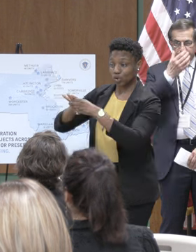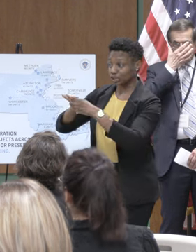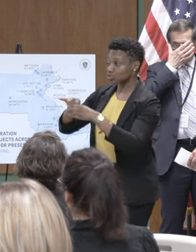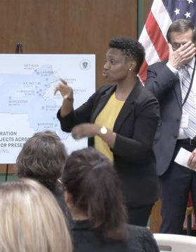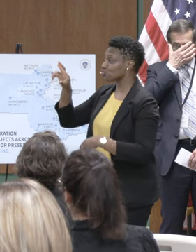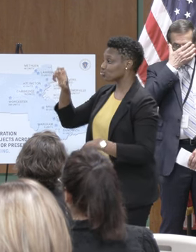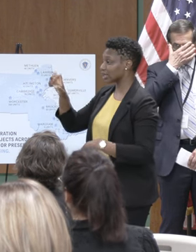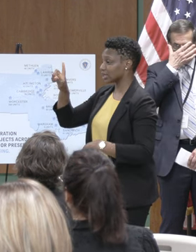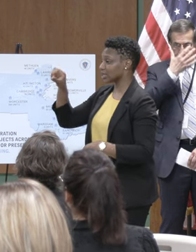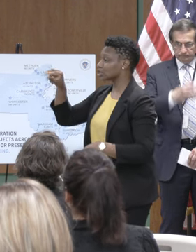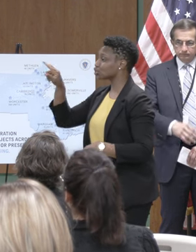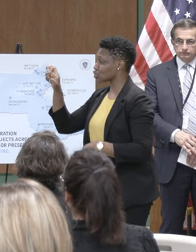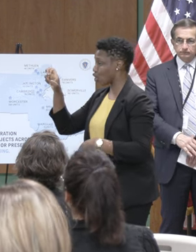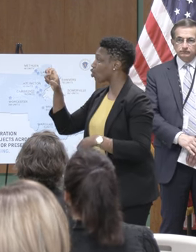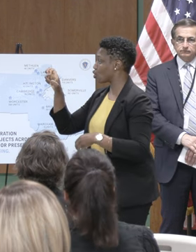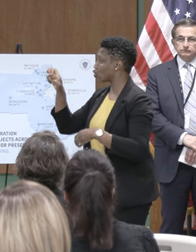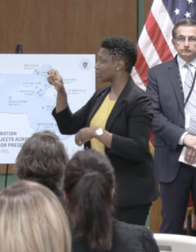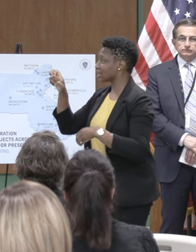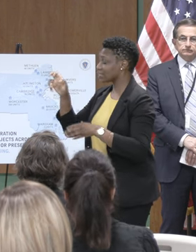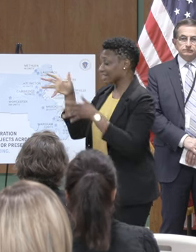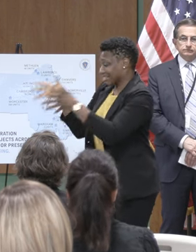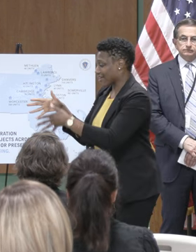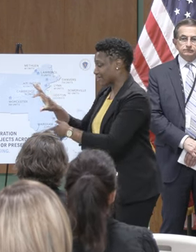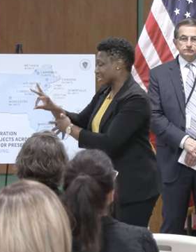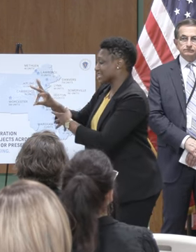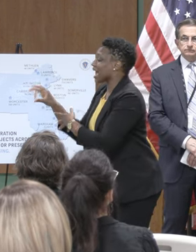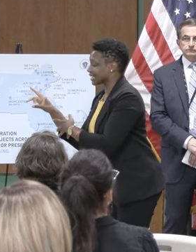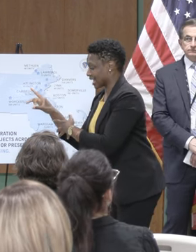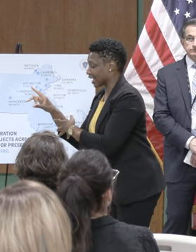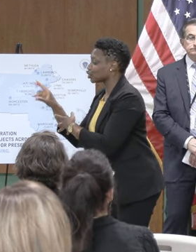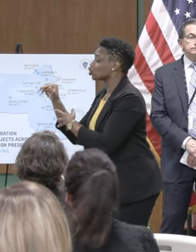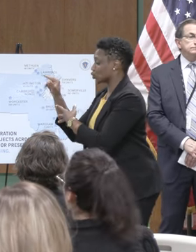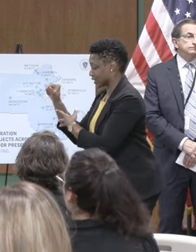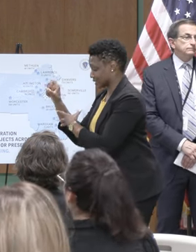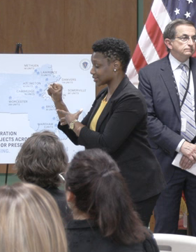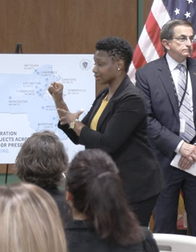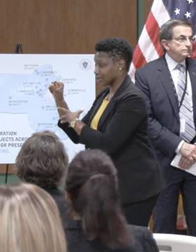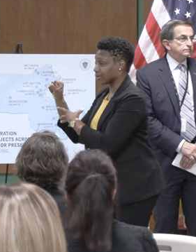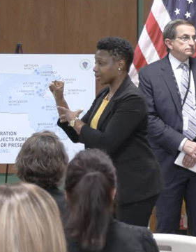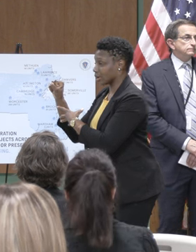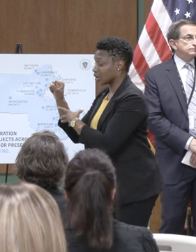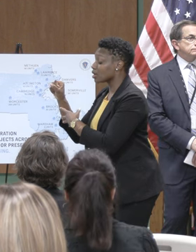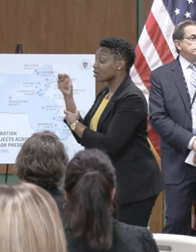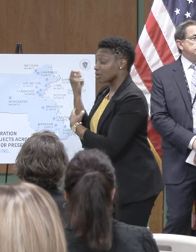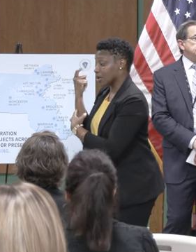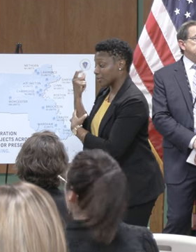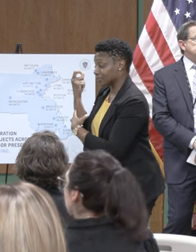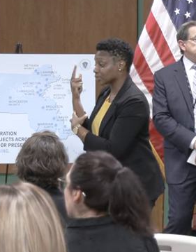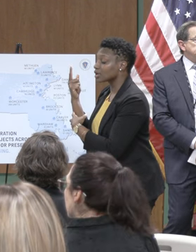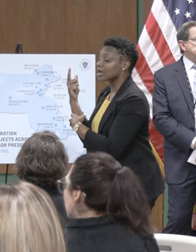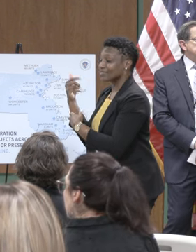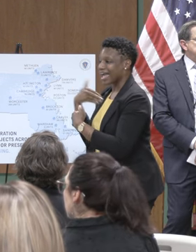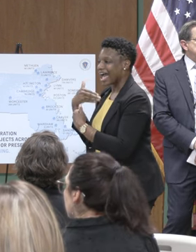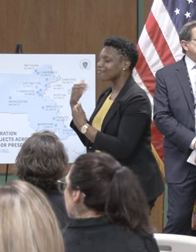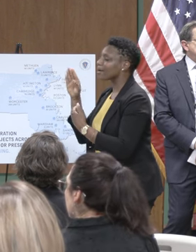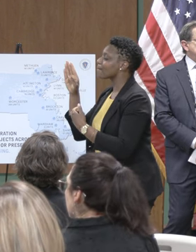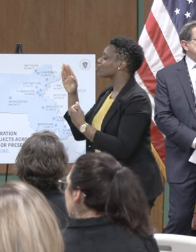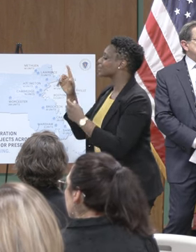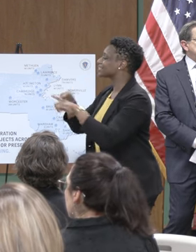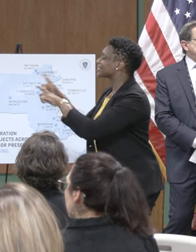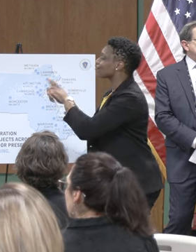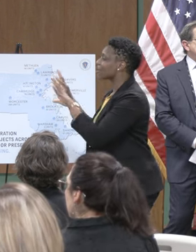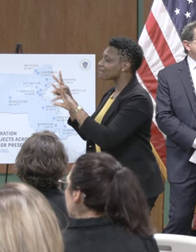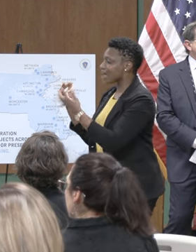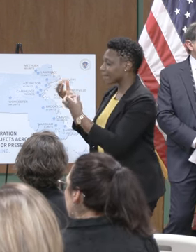the other the rest of the 90 acres that comprise our downtown introducing by right multifamily housing